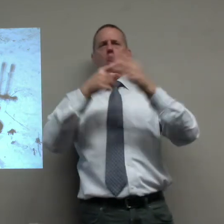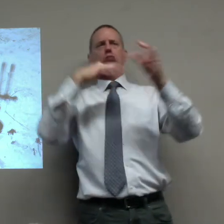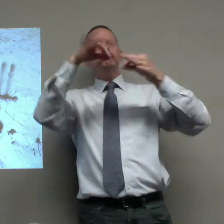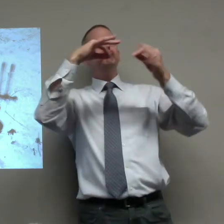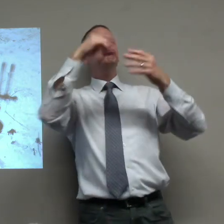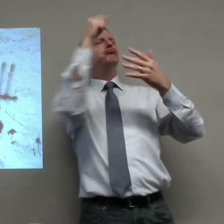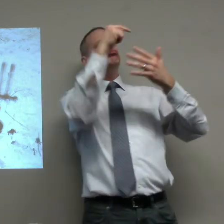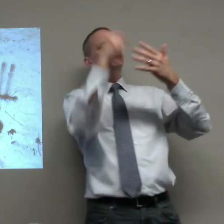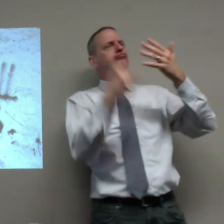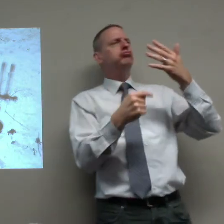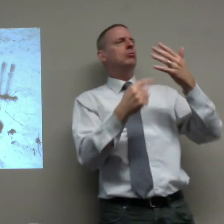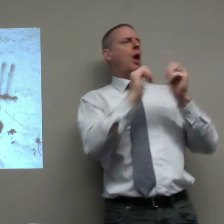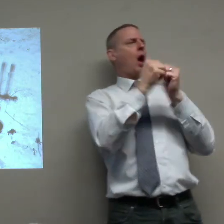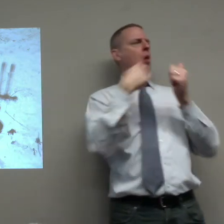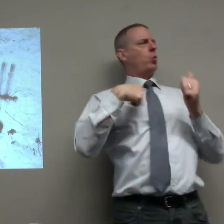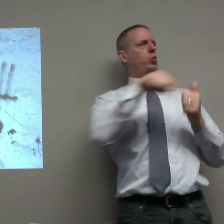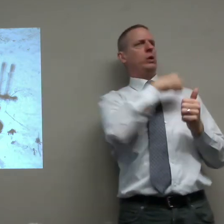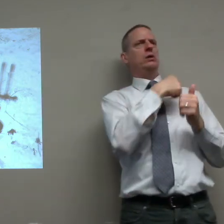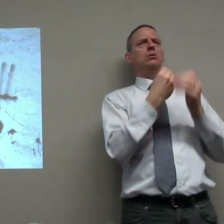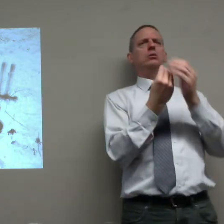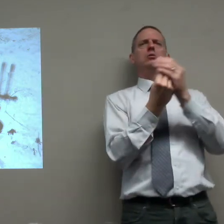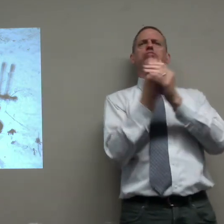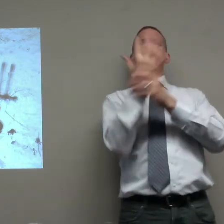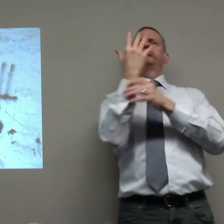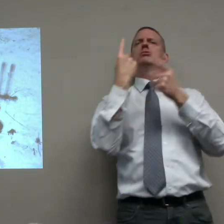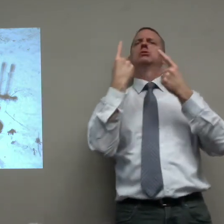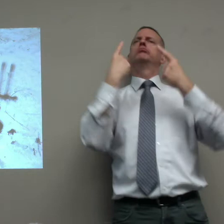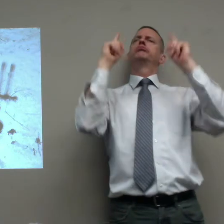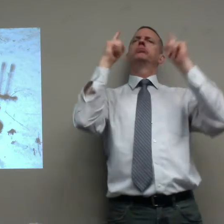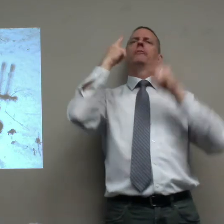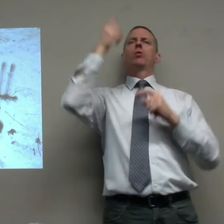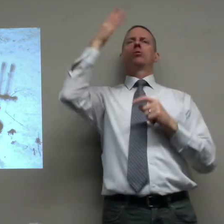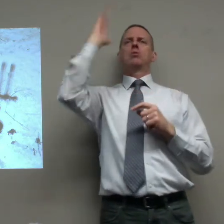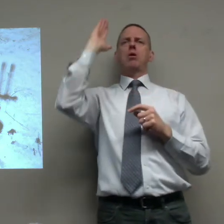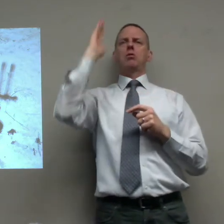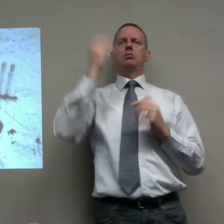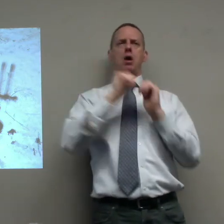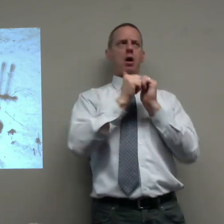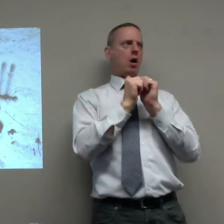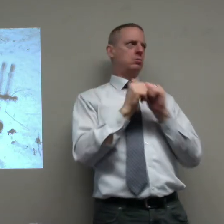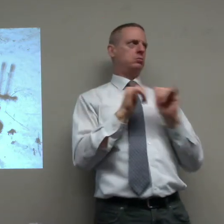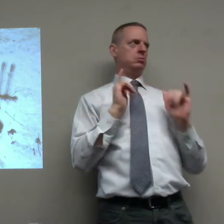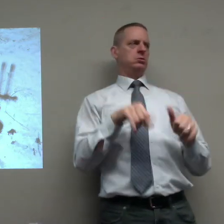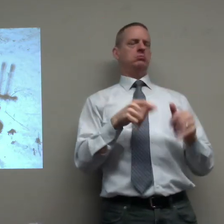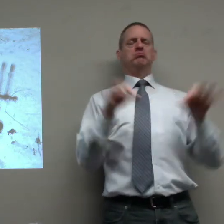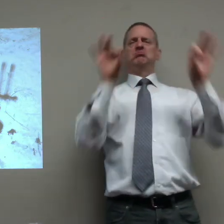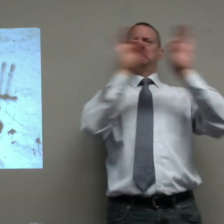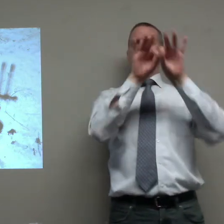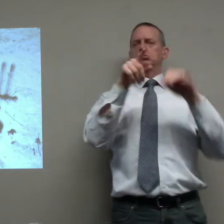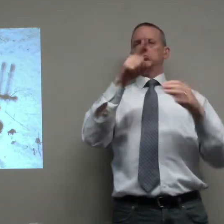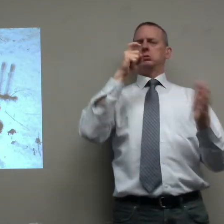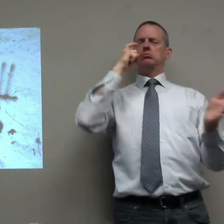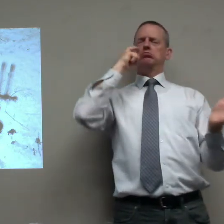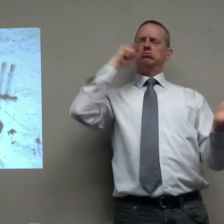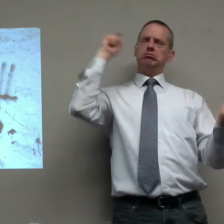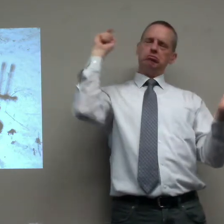Before we start, I want to explain things like how we grow, how we succeed for God. It's important that we